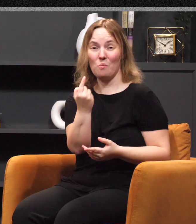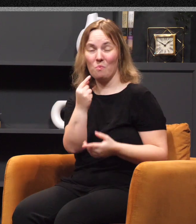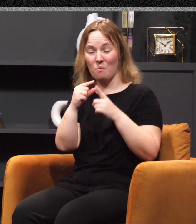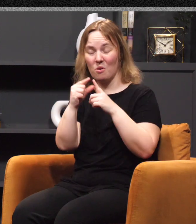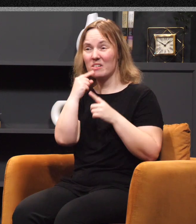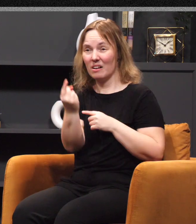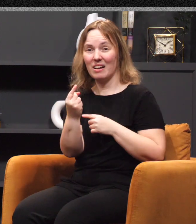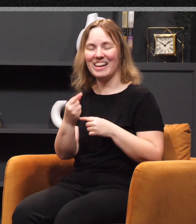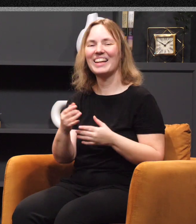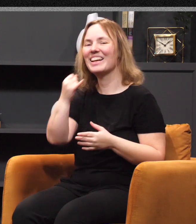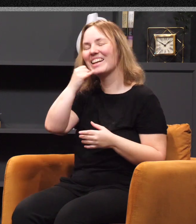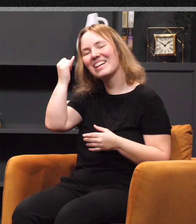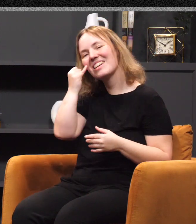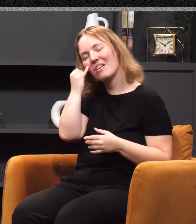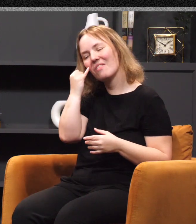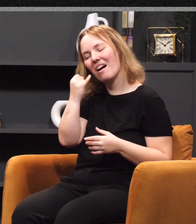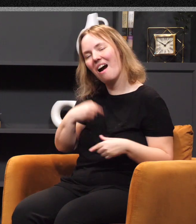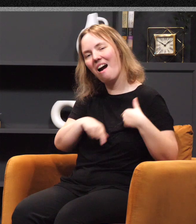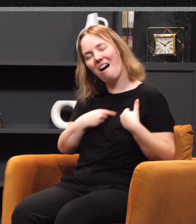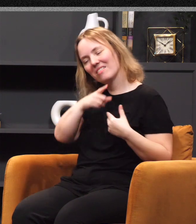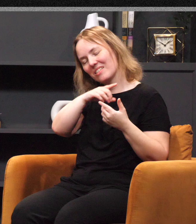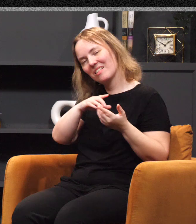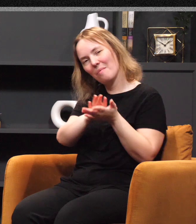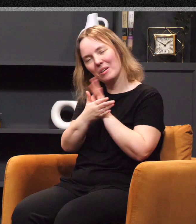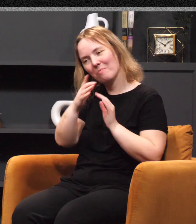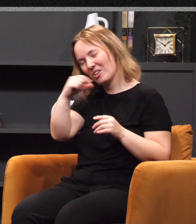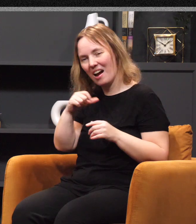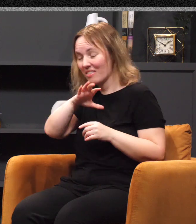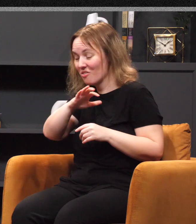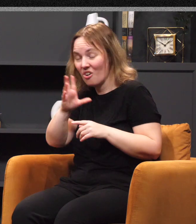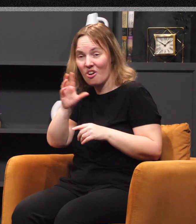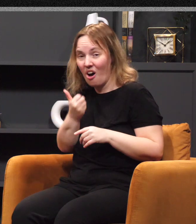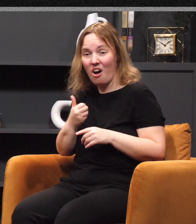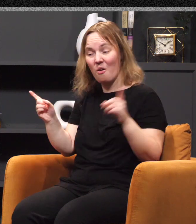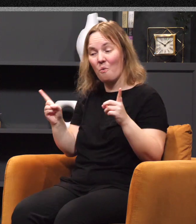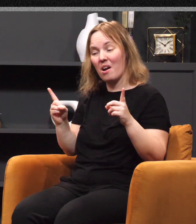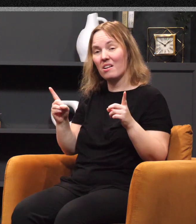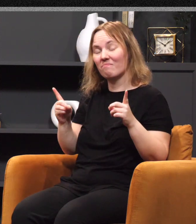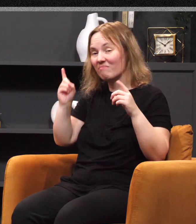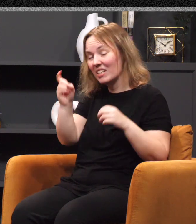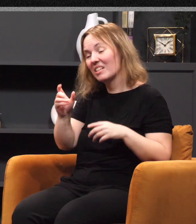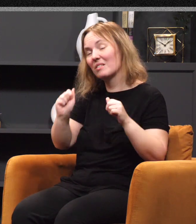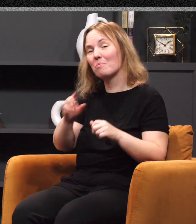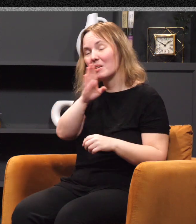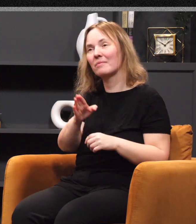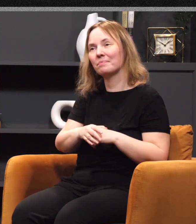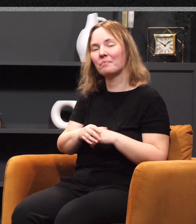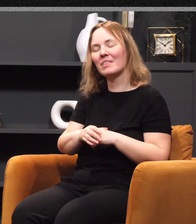if our hearts are dry, if they're not where they should be. In fact, sometimes the Lord will allow the challenges to press in against us to